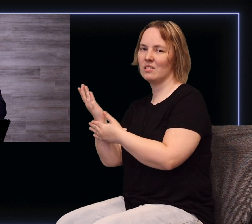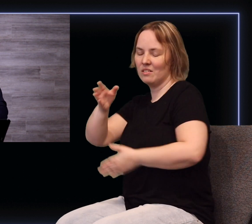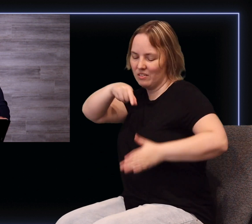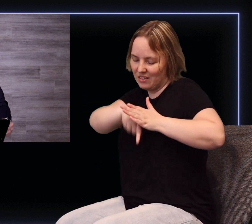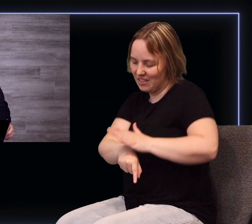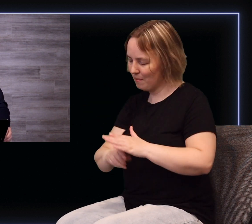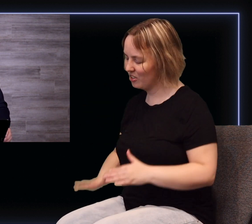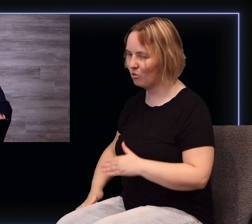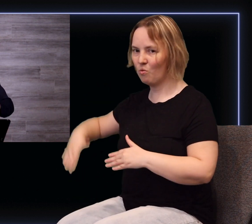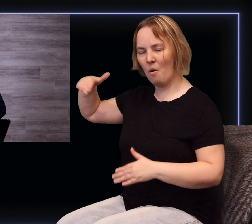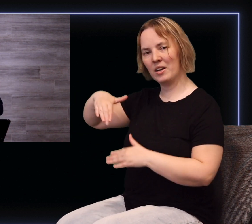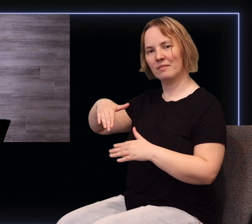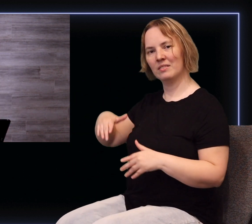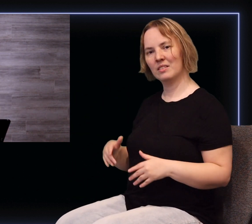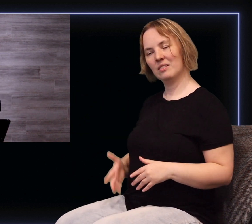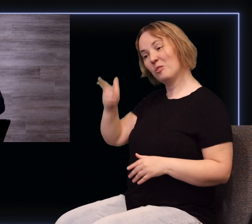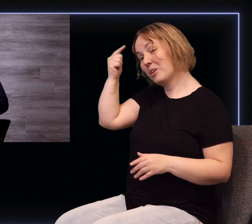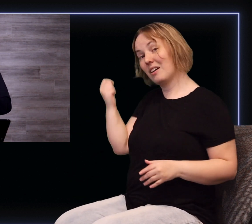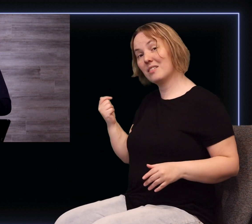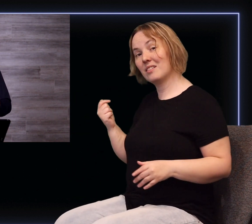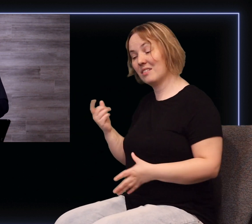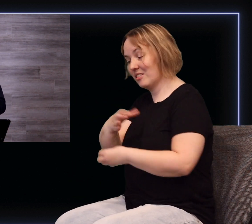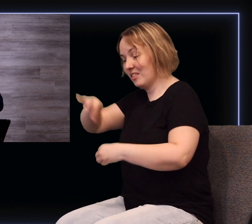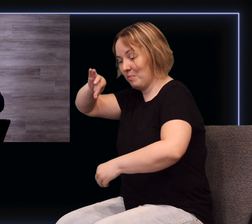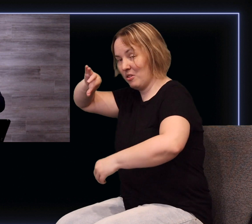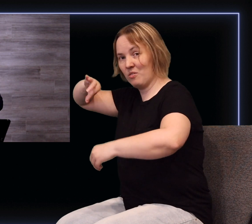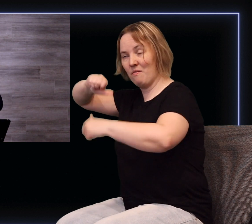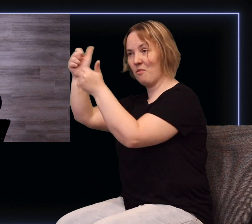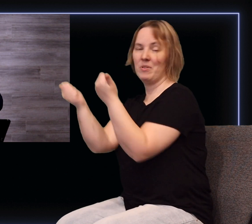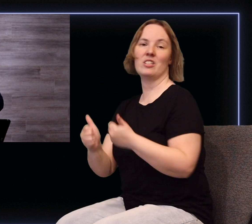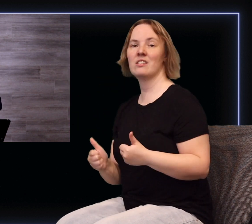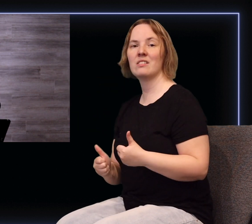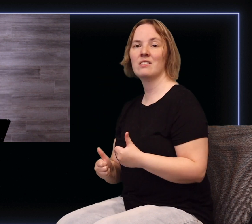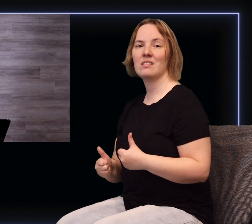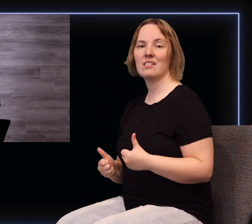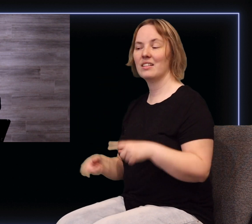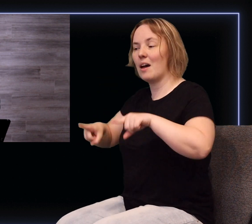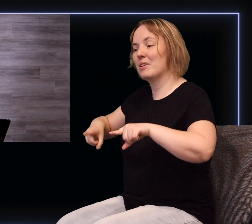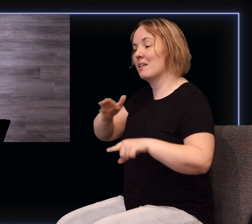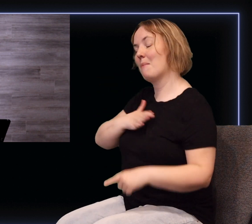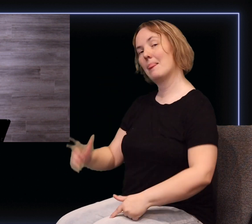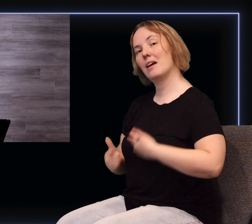because there's this spiritual formation that's taking place in my life as I allow the Holy Spirit to grow me.